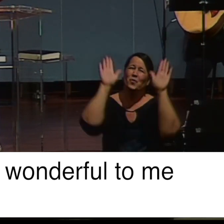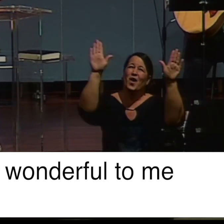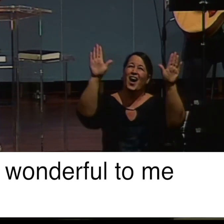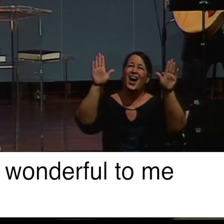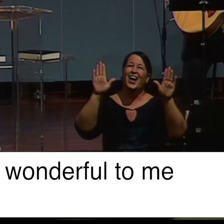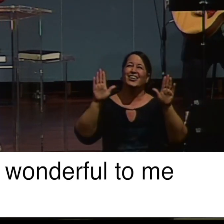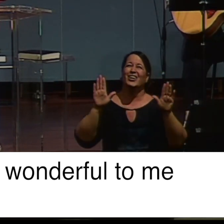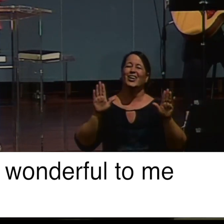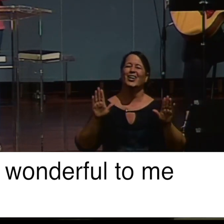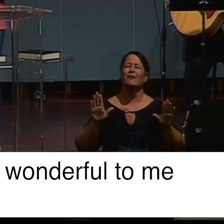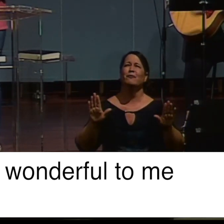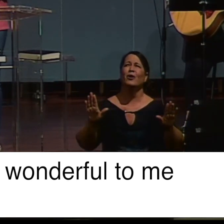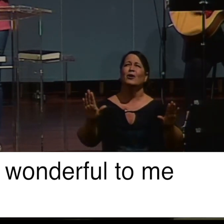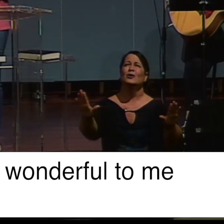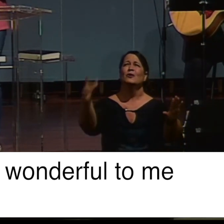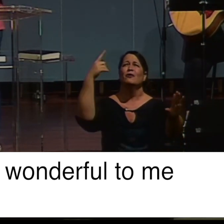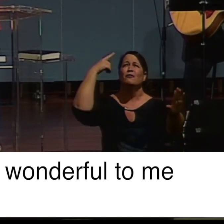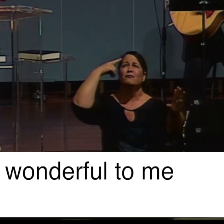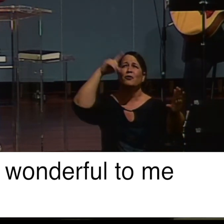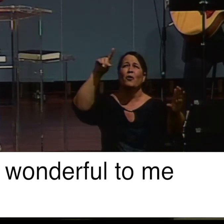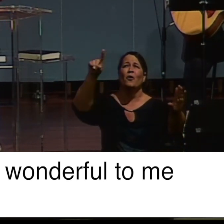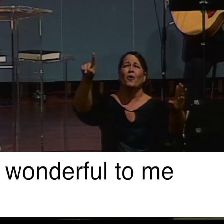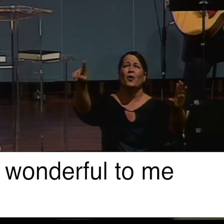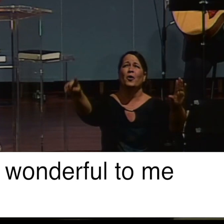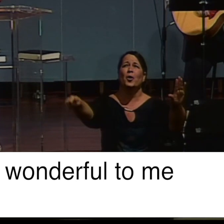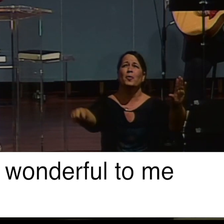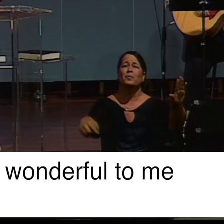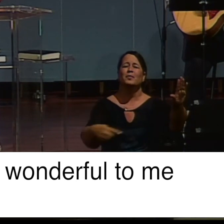wonderful to be.